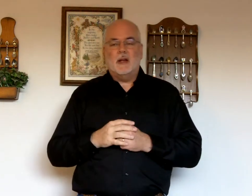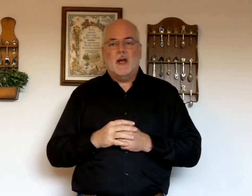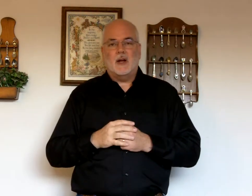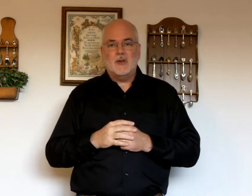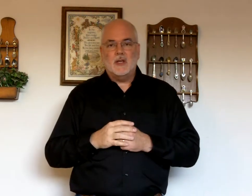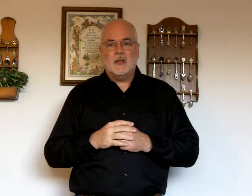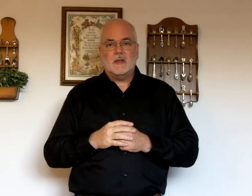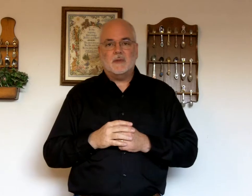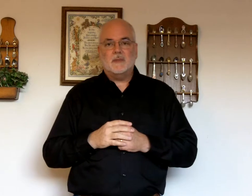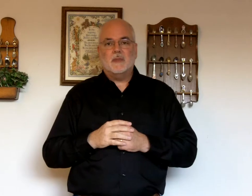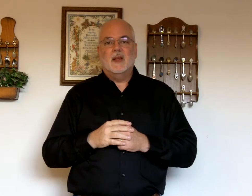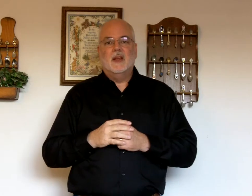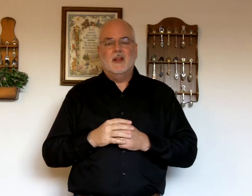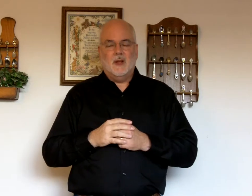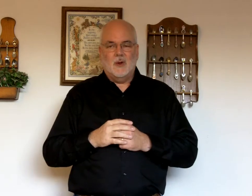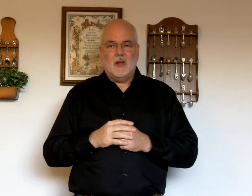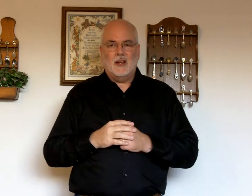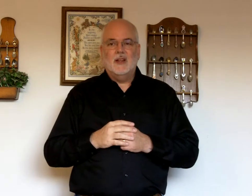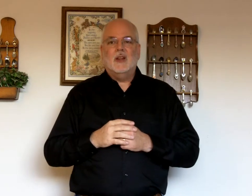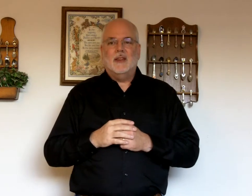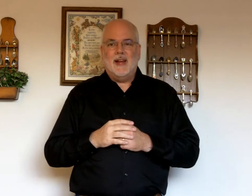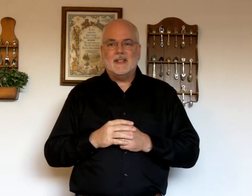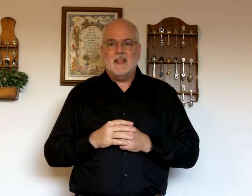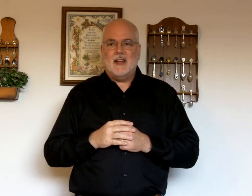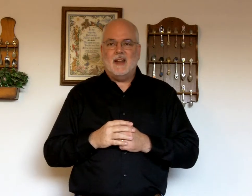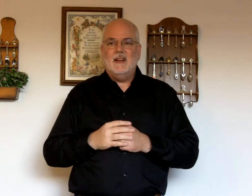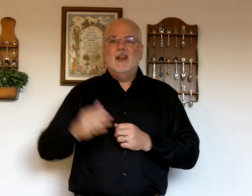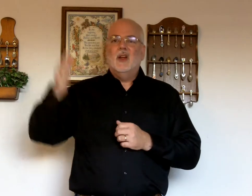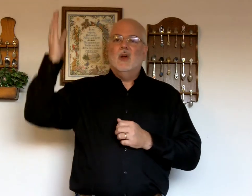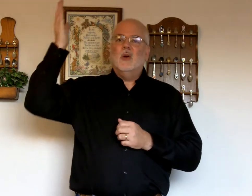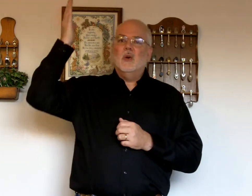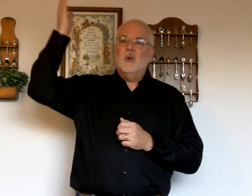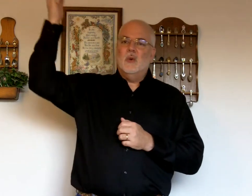God or Jesus. Okay. That said, who